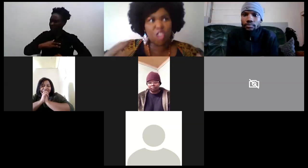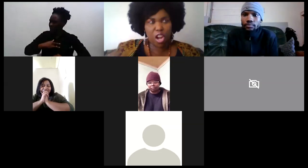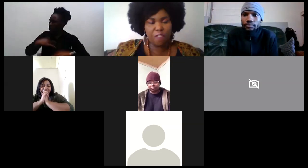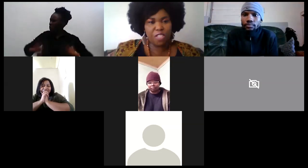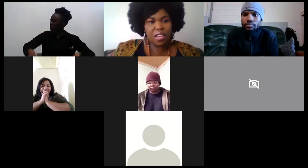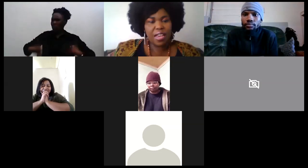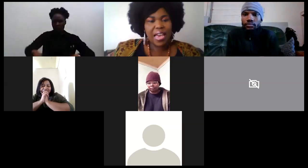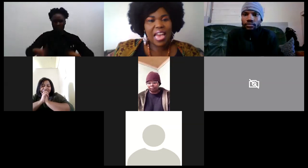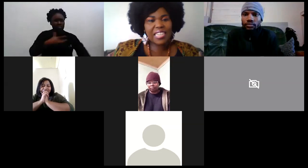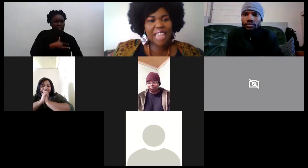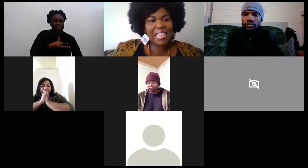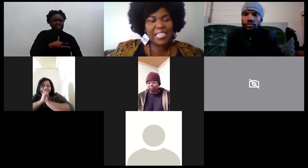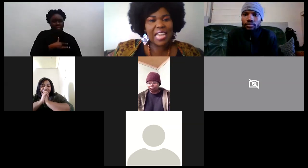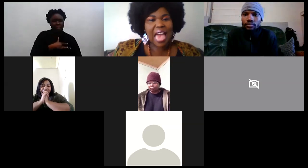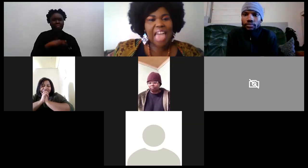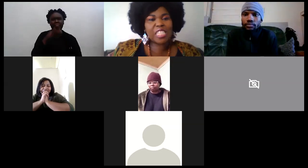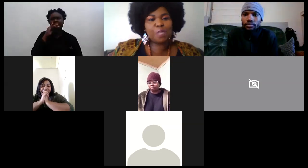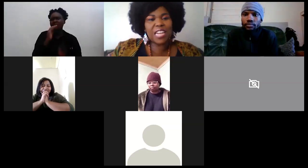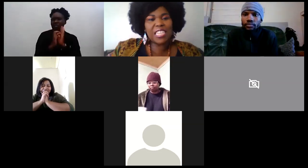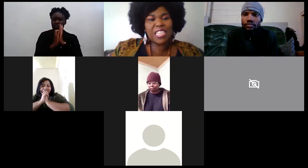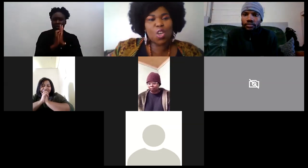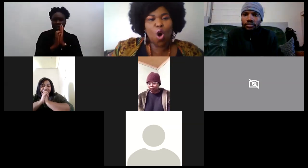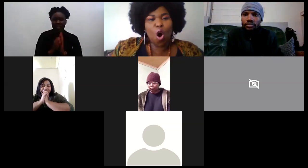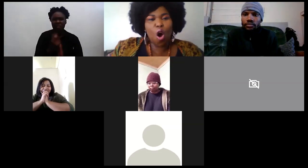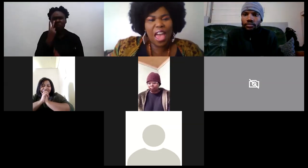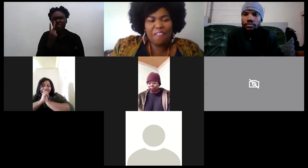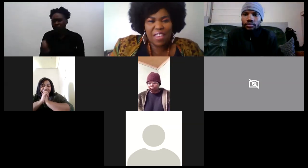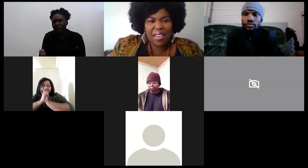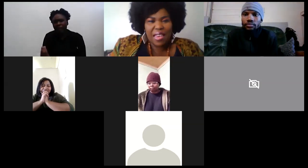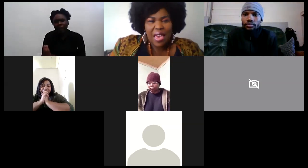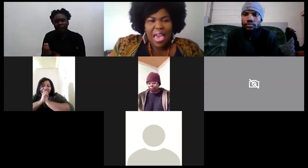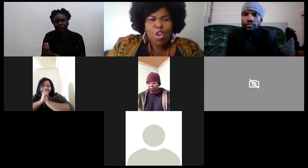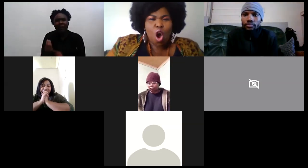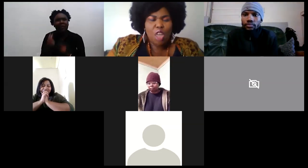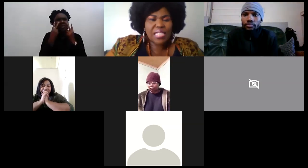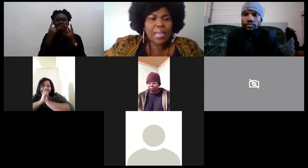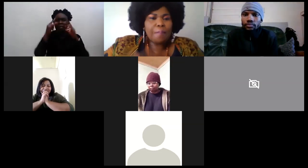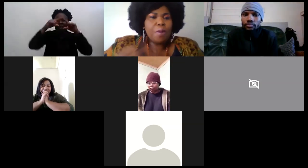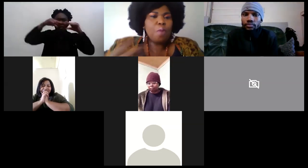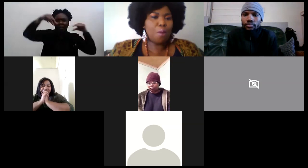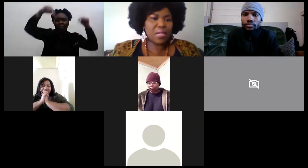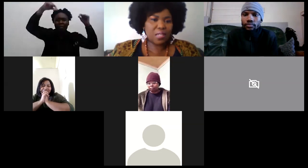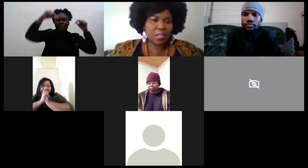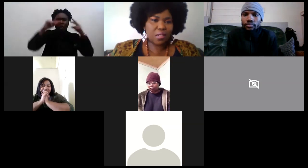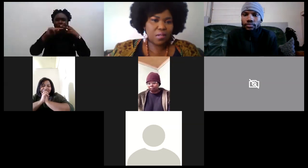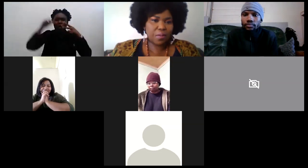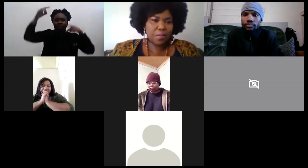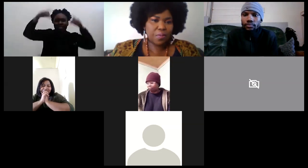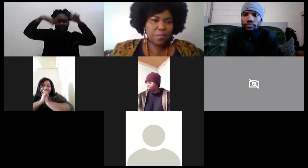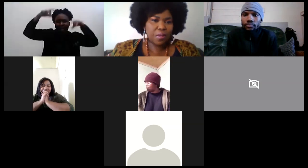observed a child experiencing or having an awesome moment